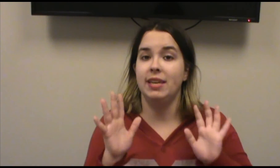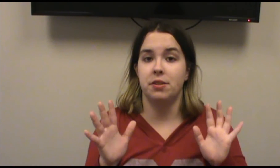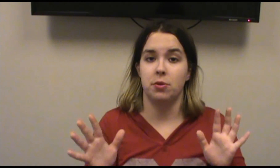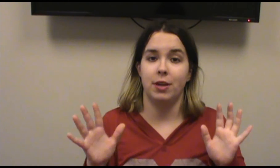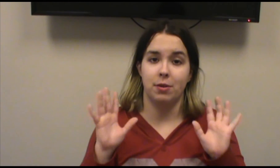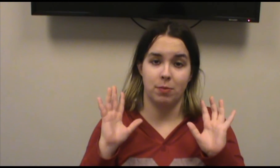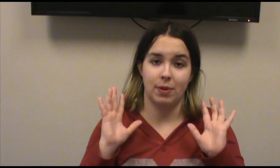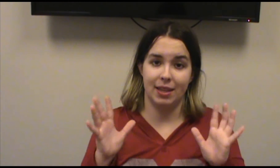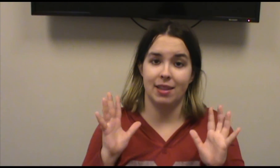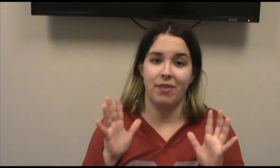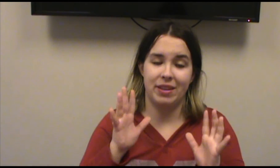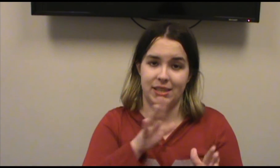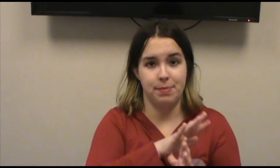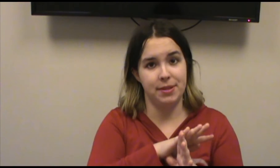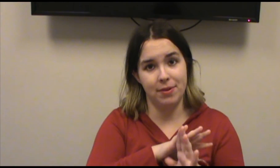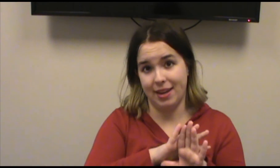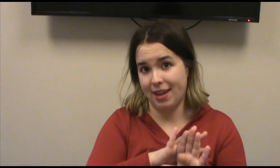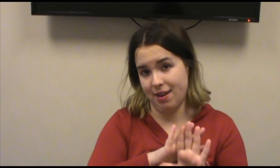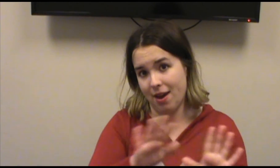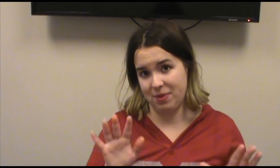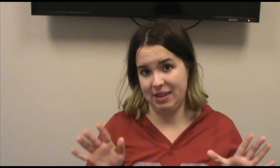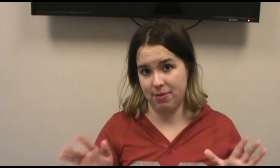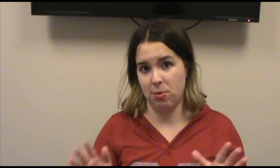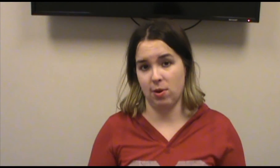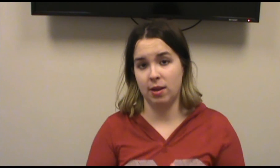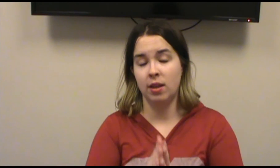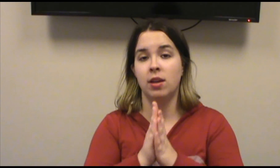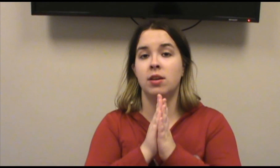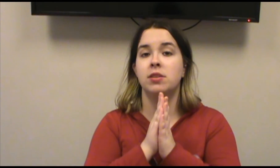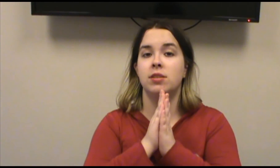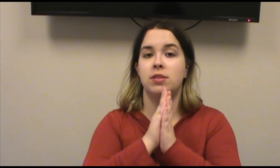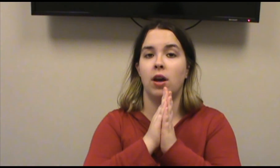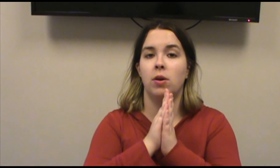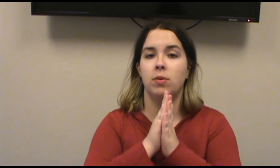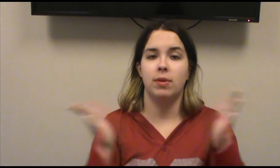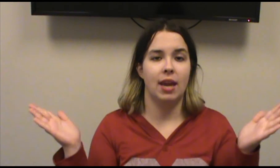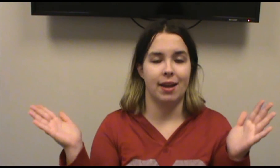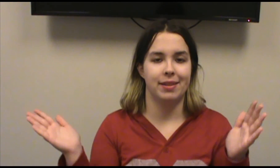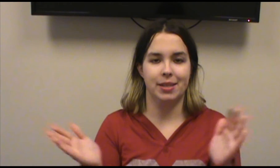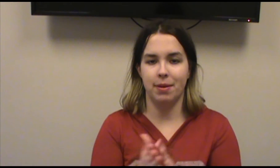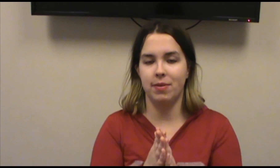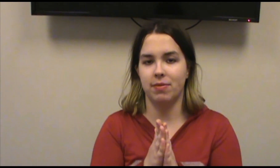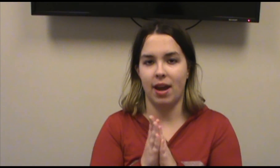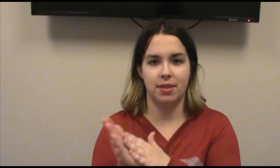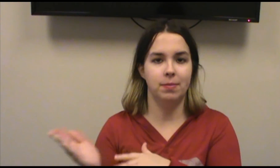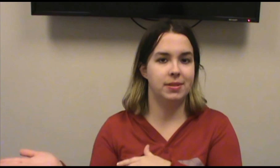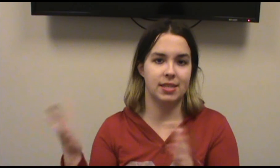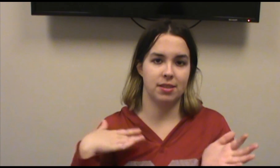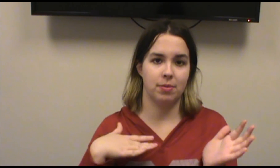enjoyed and really loved this episode and I cannot wait for more. So yeah that's my review of Gotham season 3